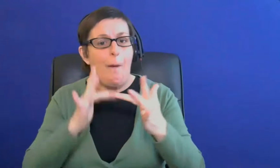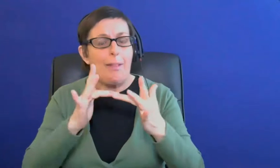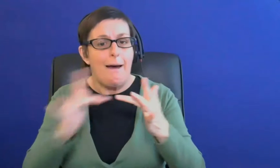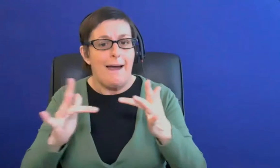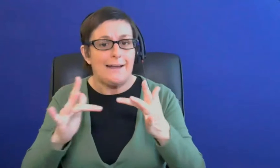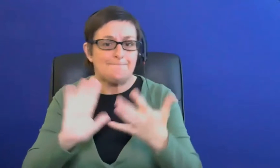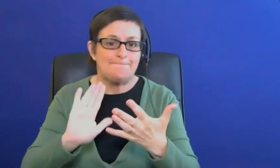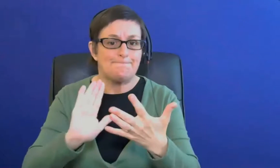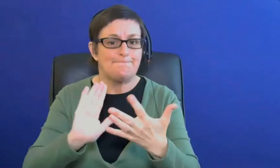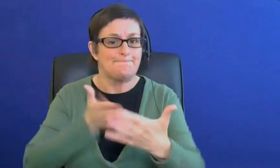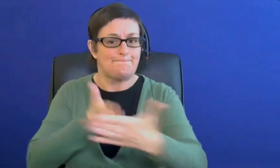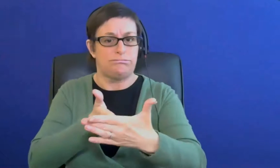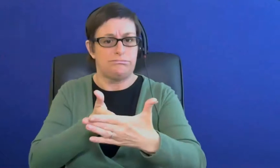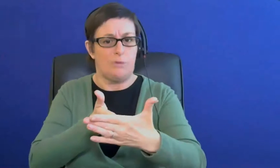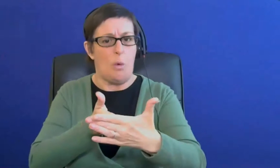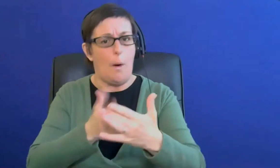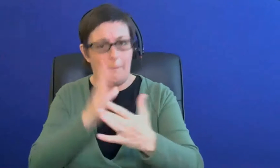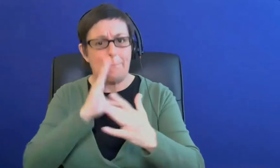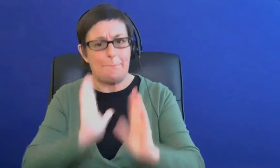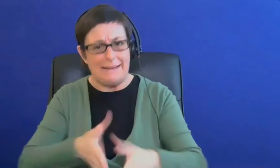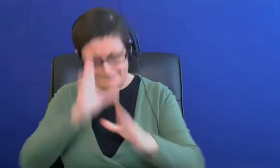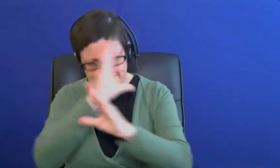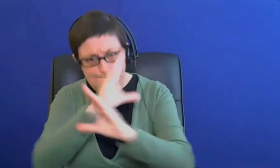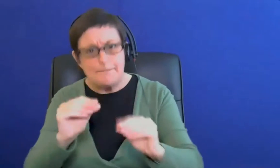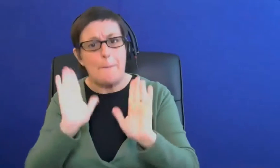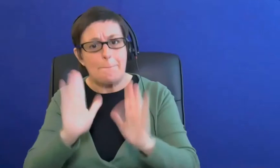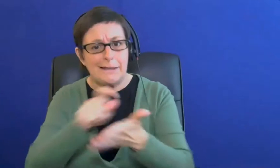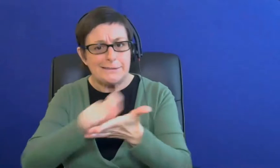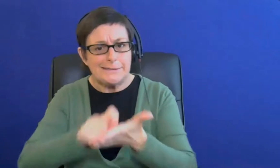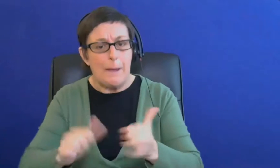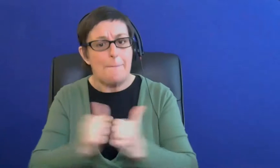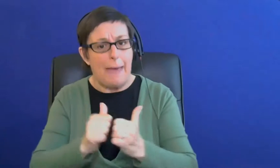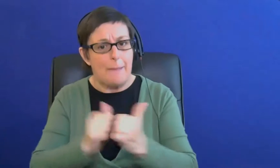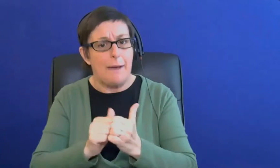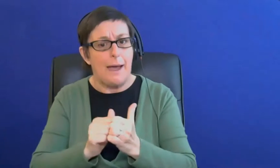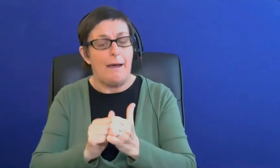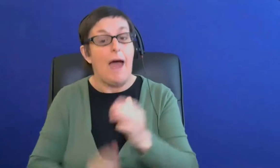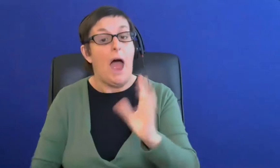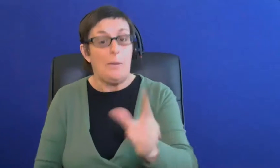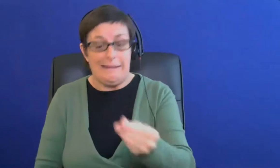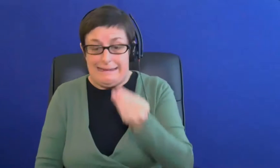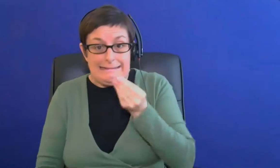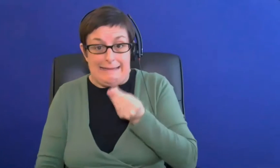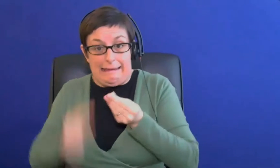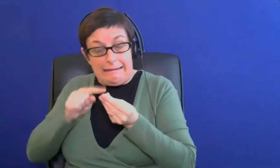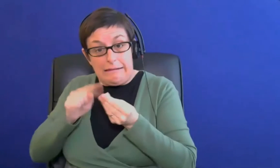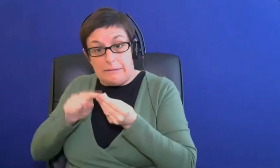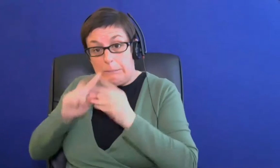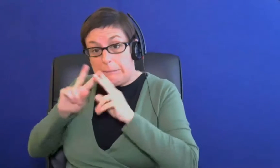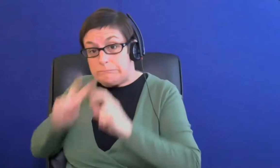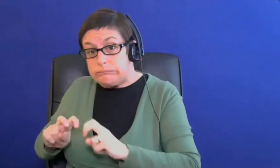to to use a paper form but um i can certainly take that back and have a look into it i don't know if it's possible for us to get um